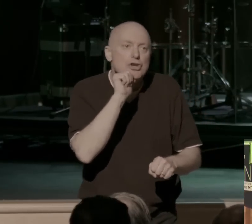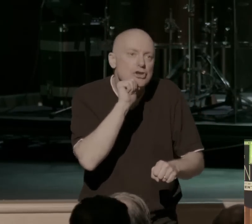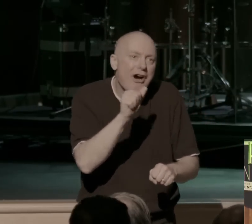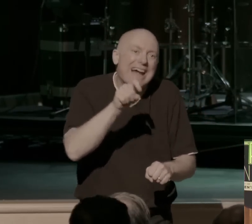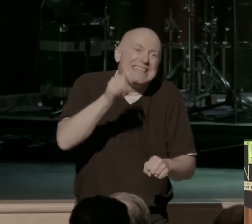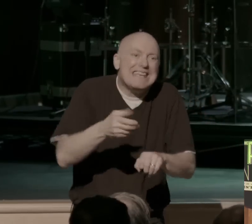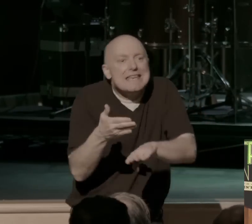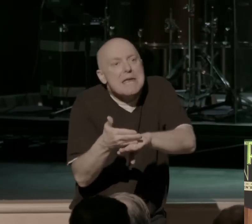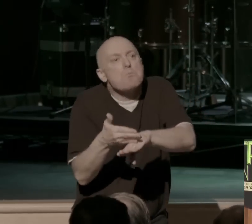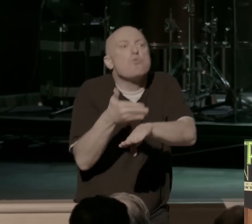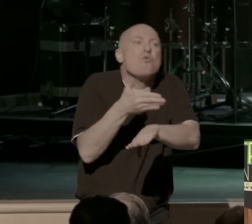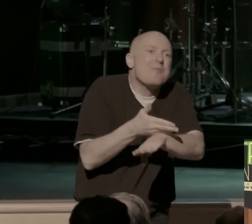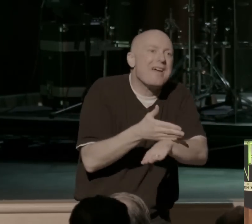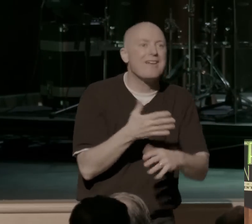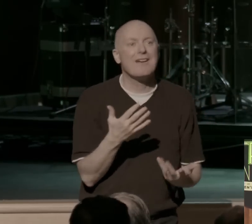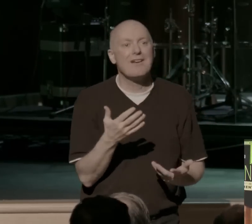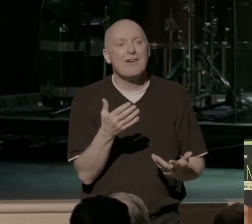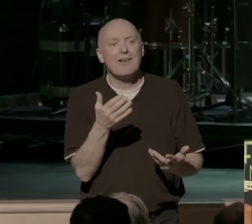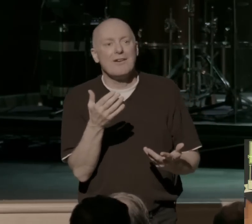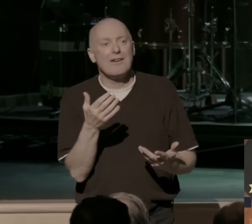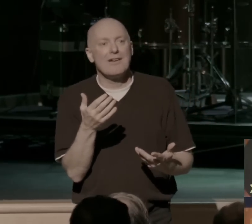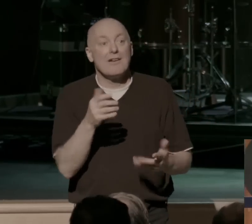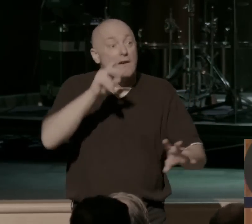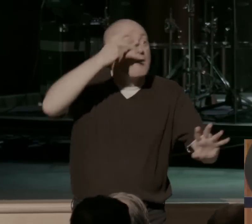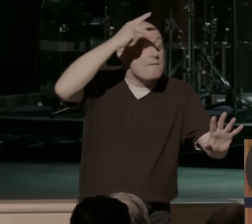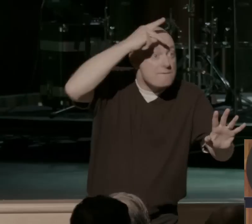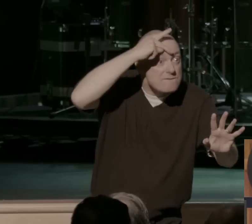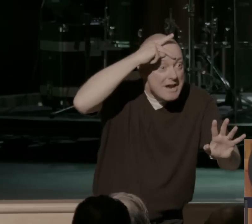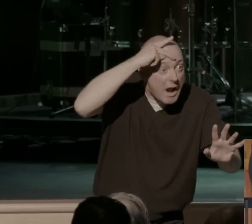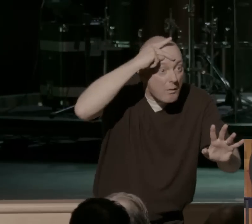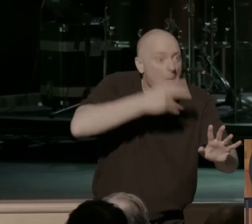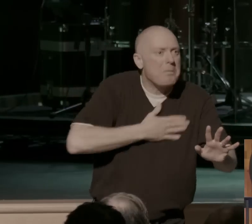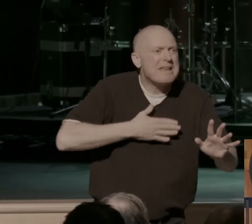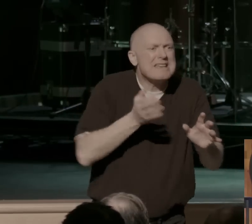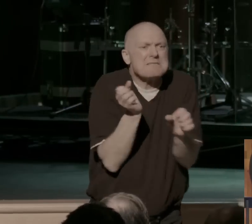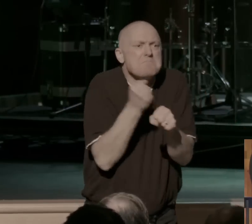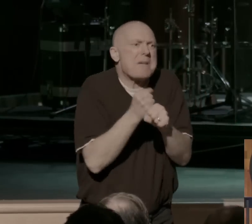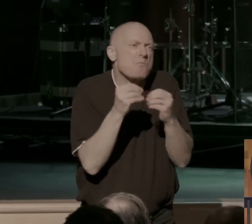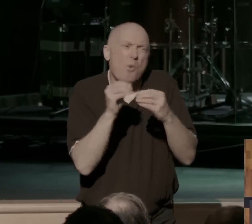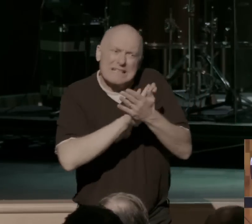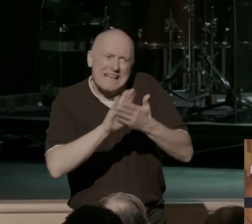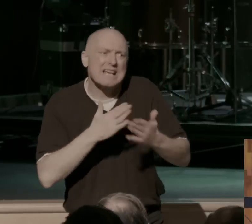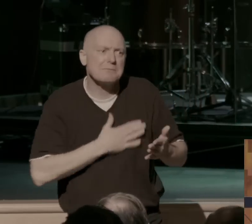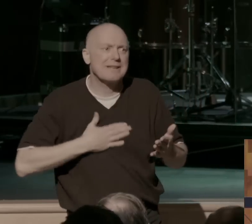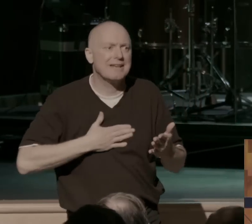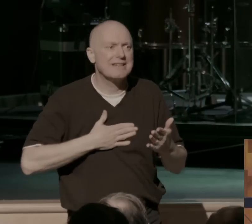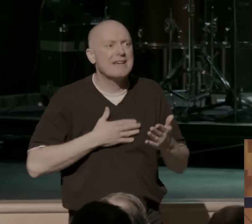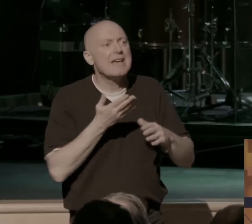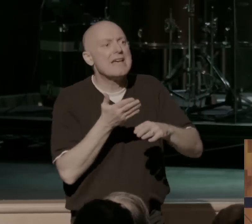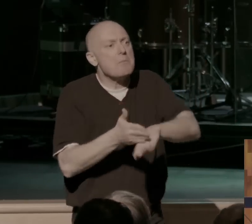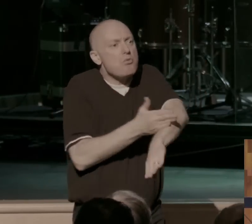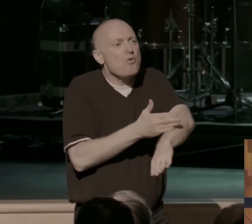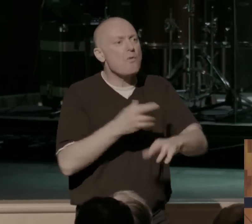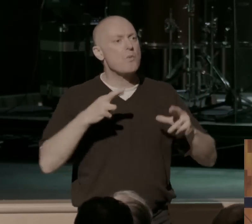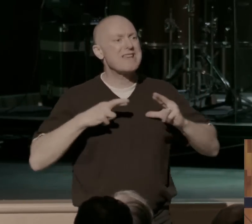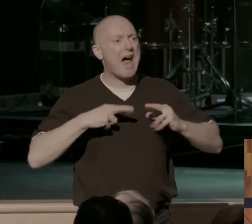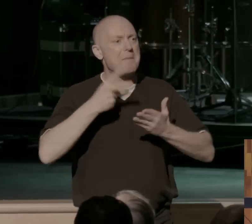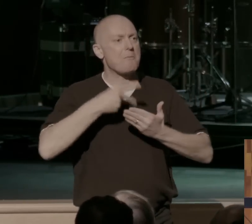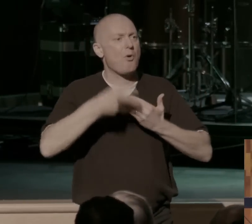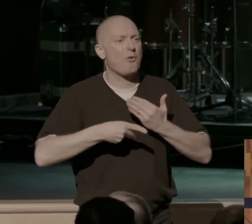situation, or it wasn't like, you know, hey, Pharaoh, if you could just make this a little nicer, like, if you can improve our retirement program, oh, and maybe lessen the beatings a